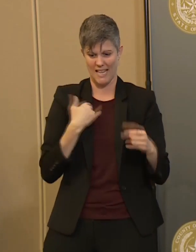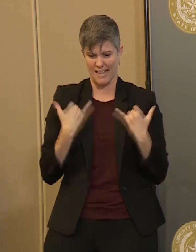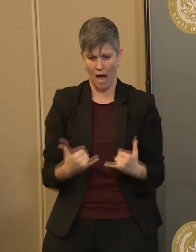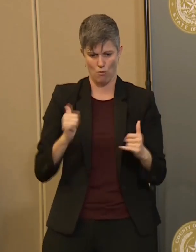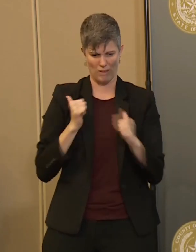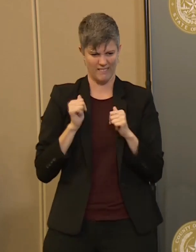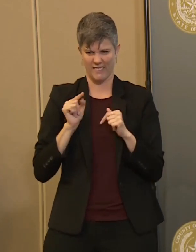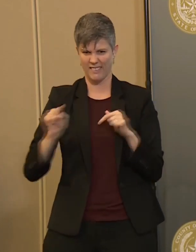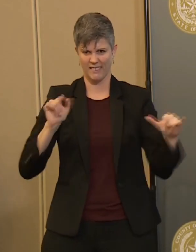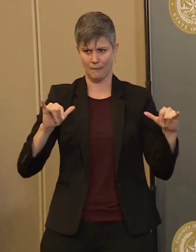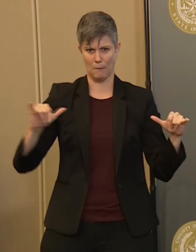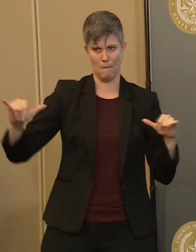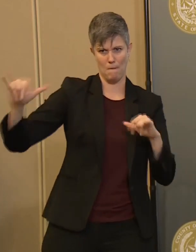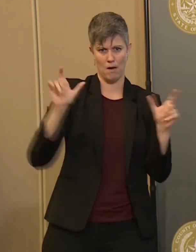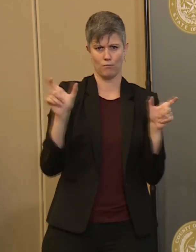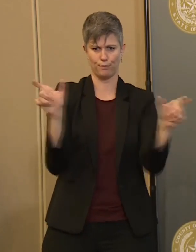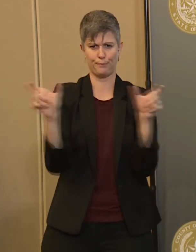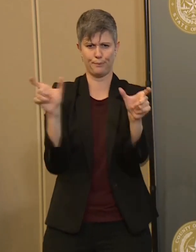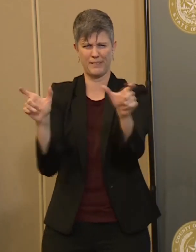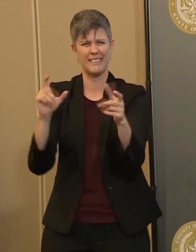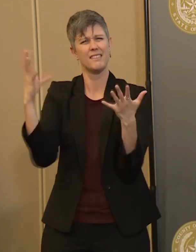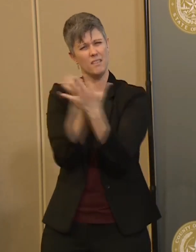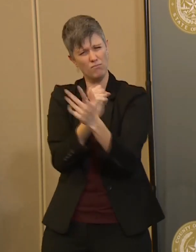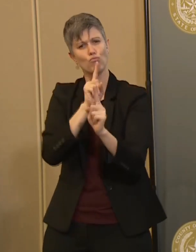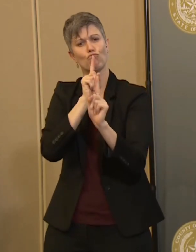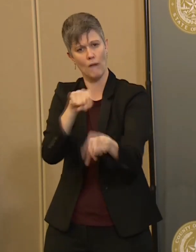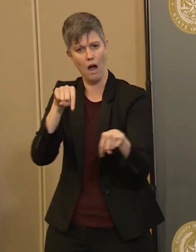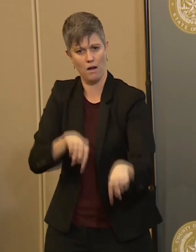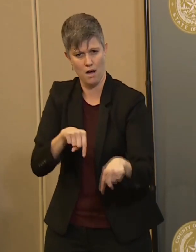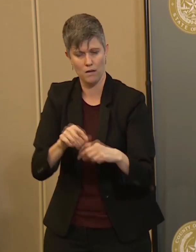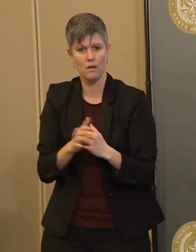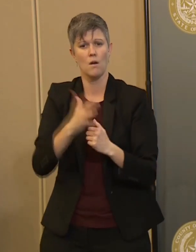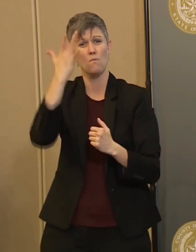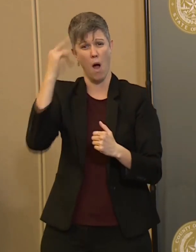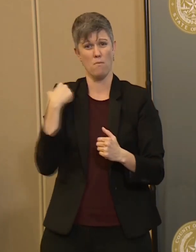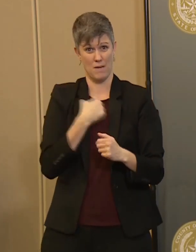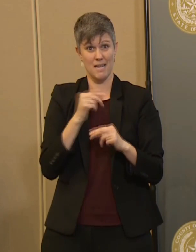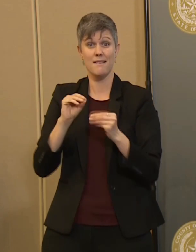out of a concern for the numbers that we're seeing.